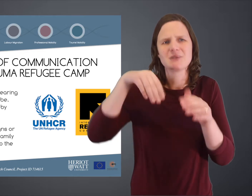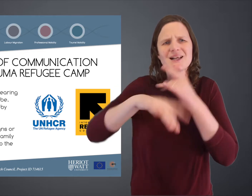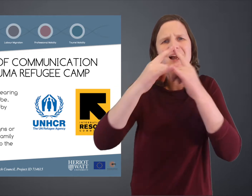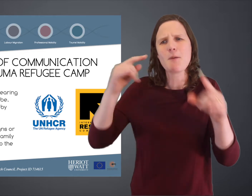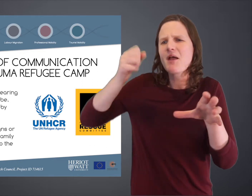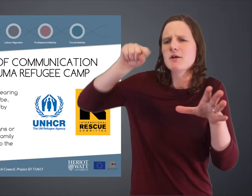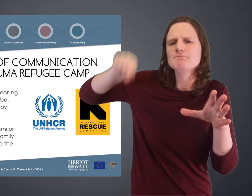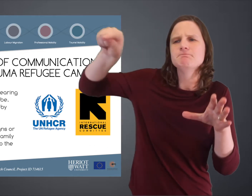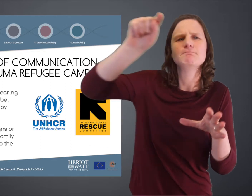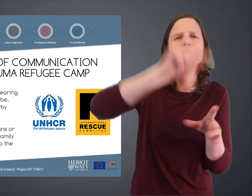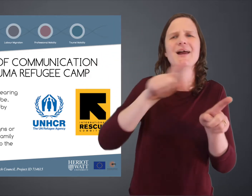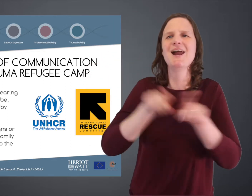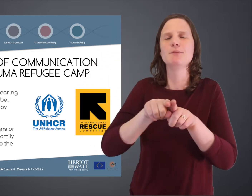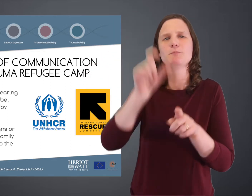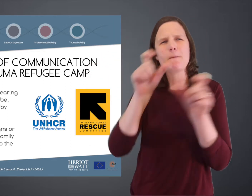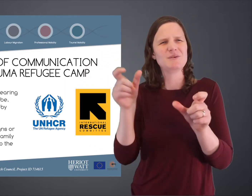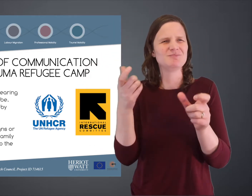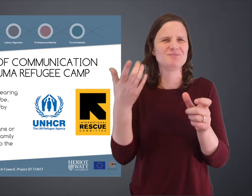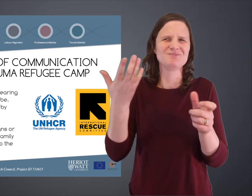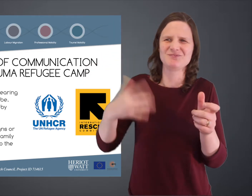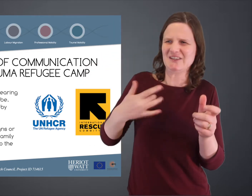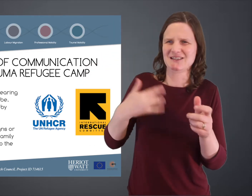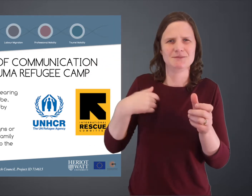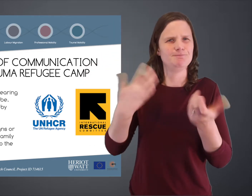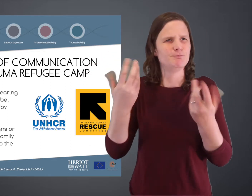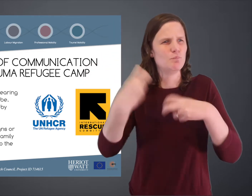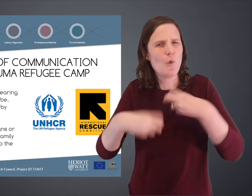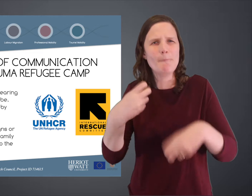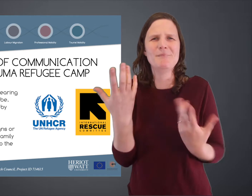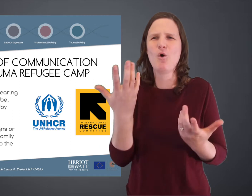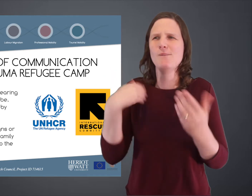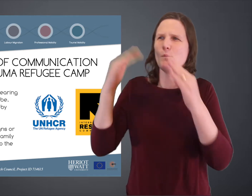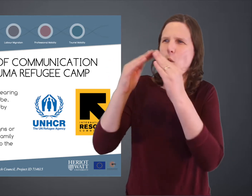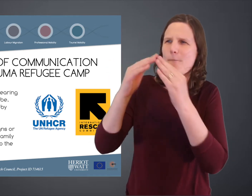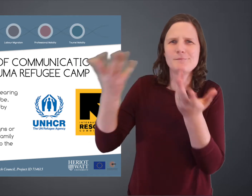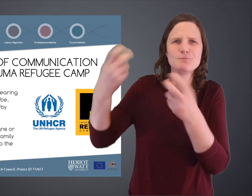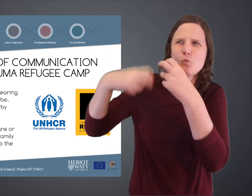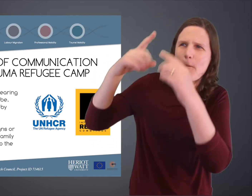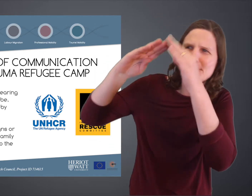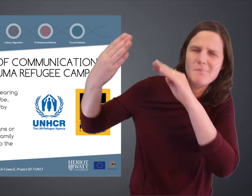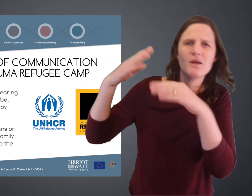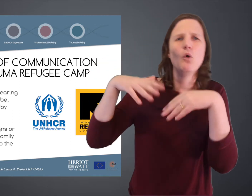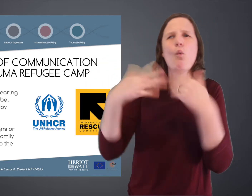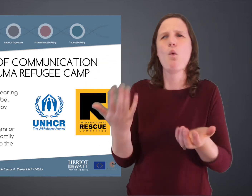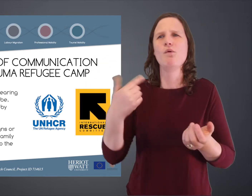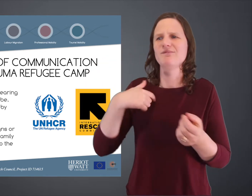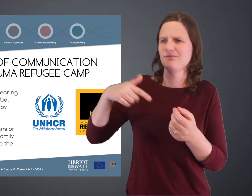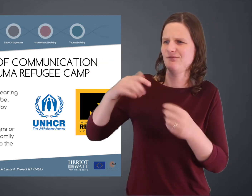Within the camp, the UN has various offices, so that if refugees feel they've got a problem, an issue at home,